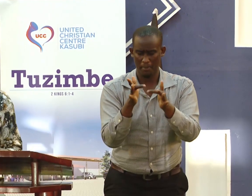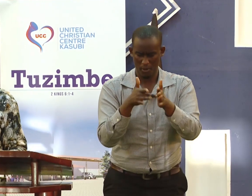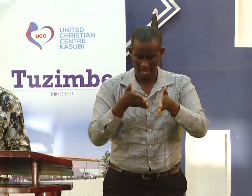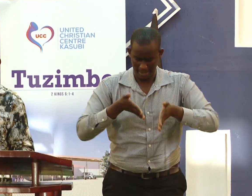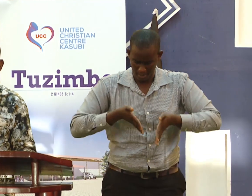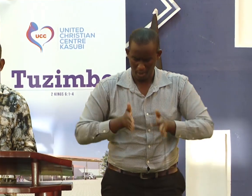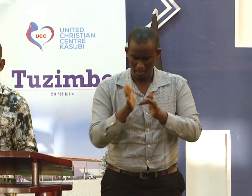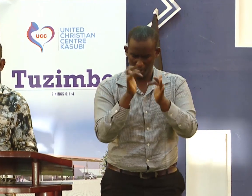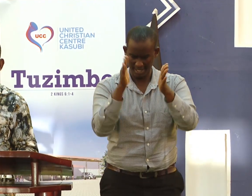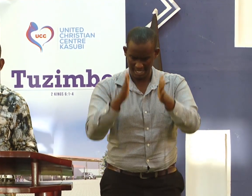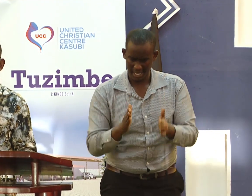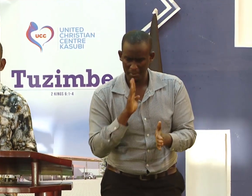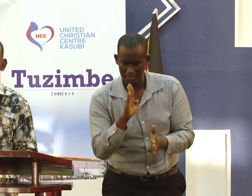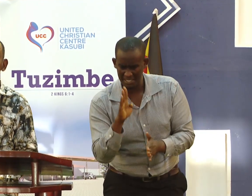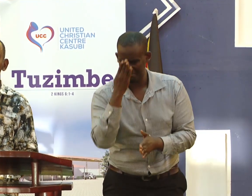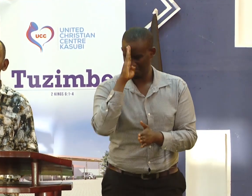to be stunted.